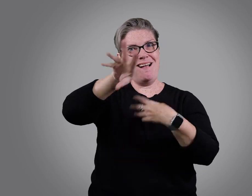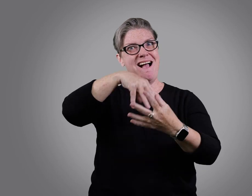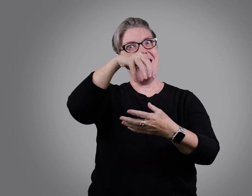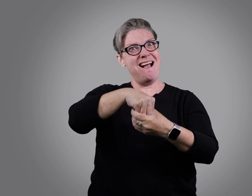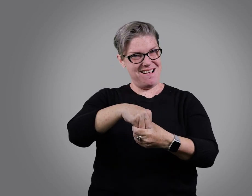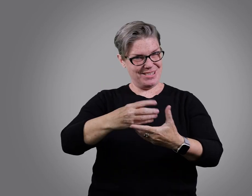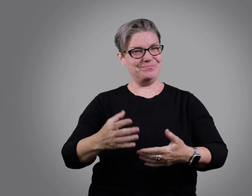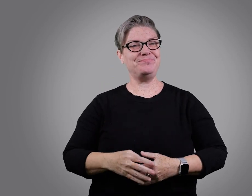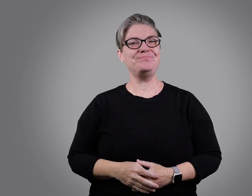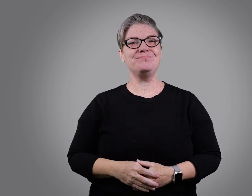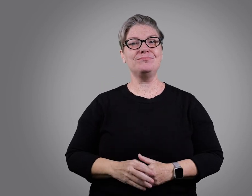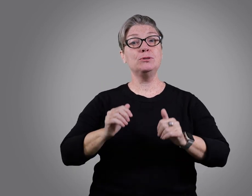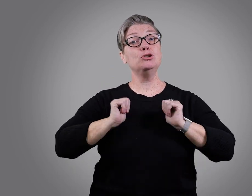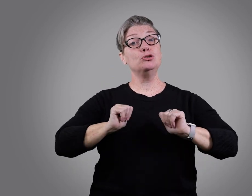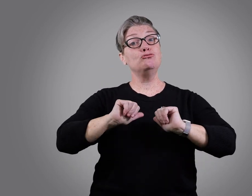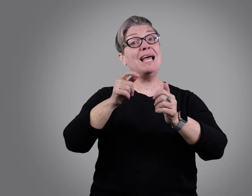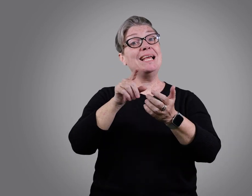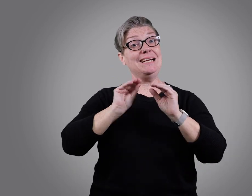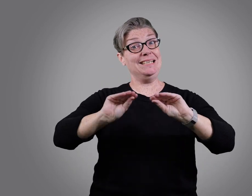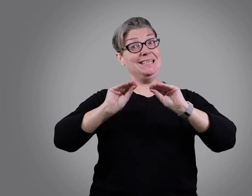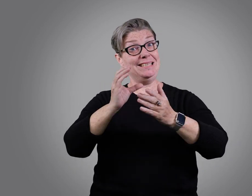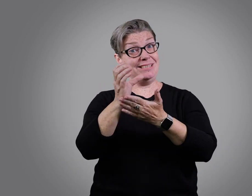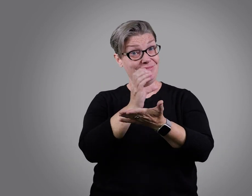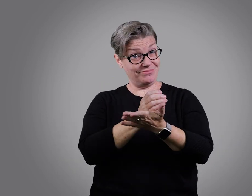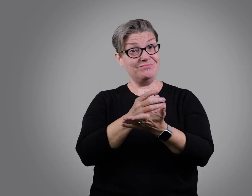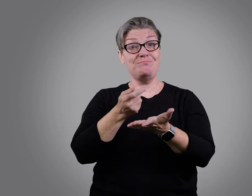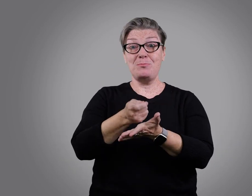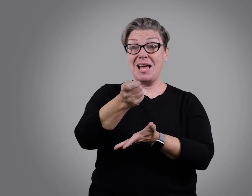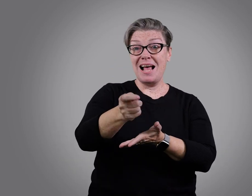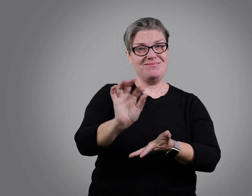five weeks. The course is subsidised by the NSW Government.